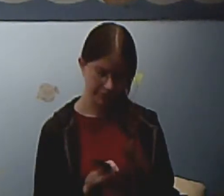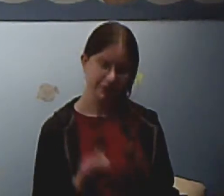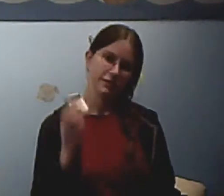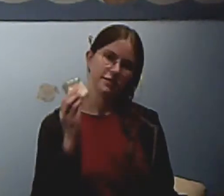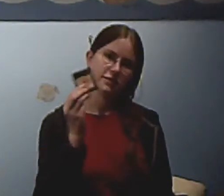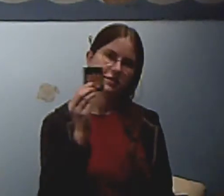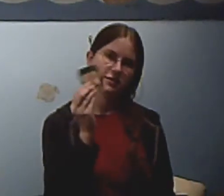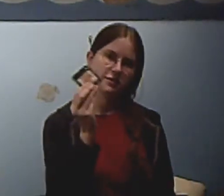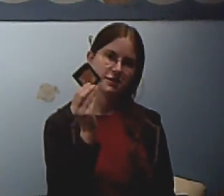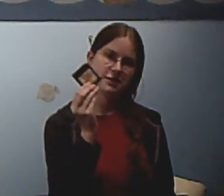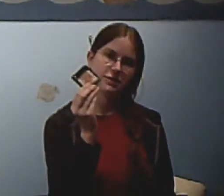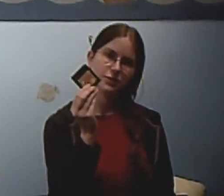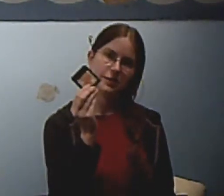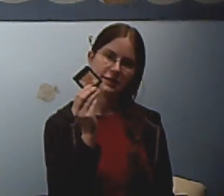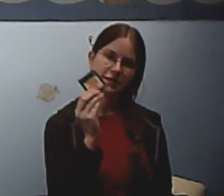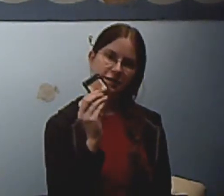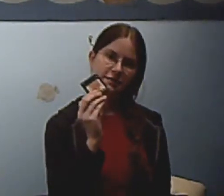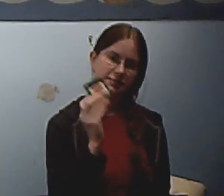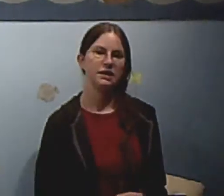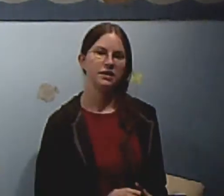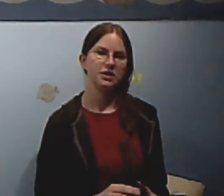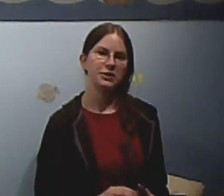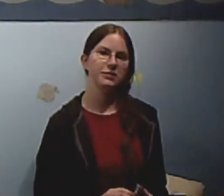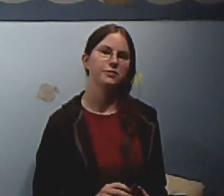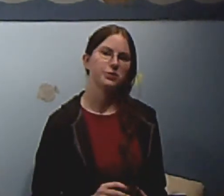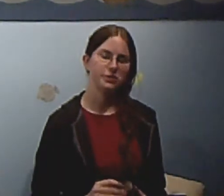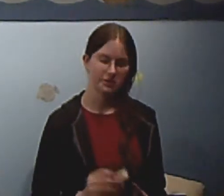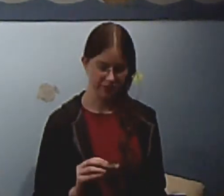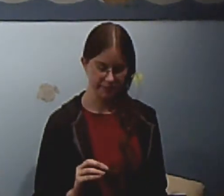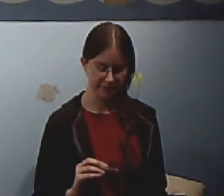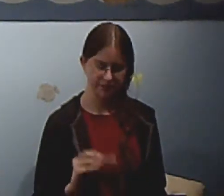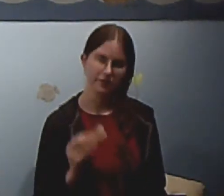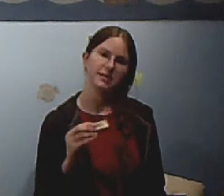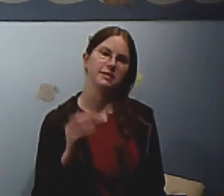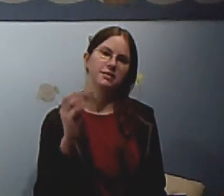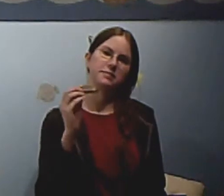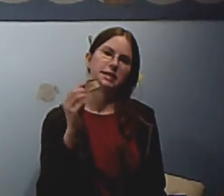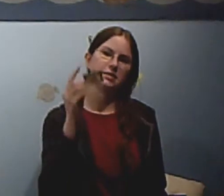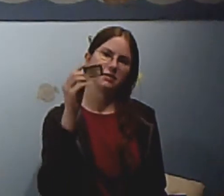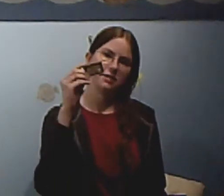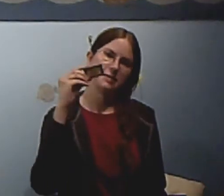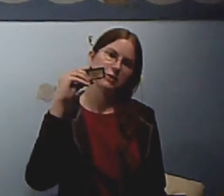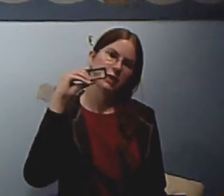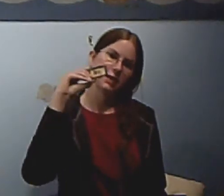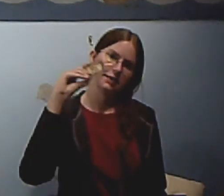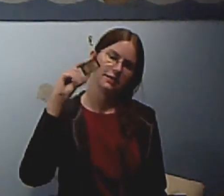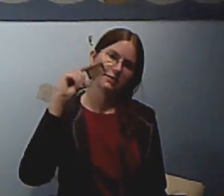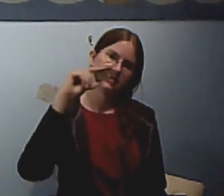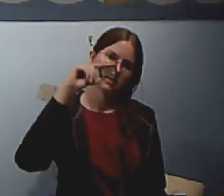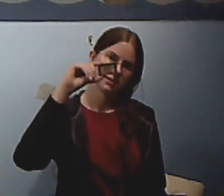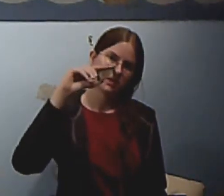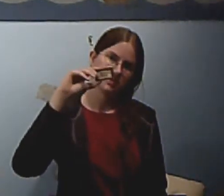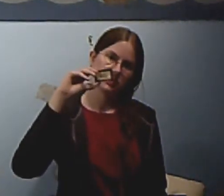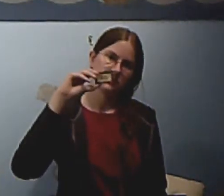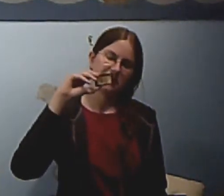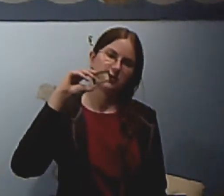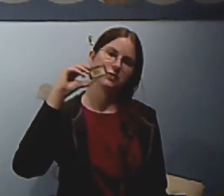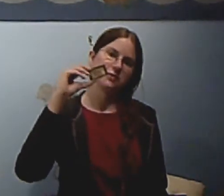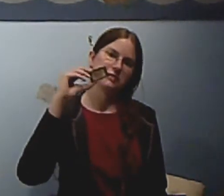Boy, there is Link's Awakening. Going forward a little bit, A Link to the Past came out on Game Boy Advance. So,